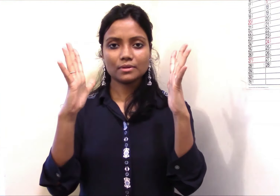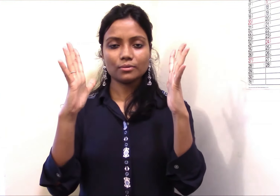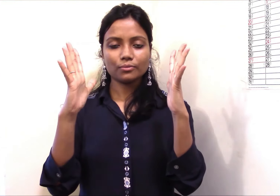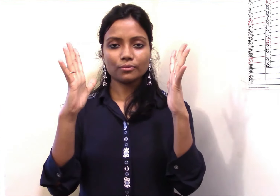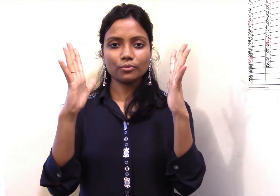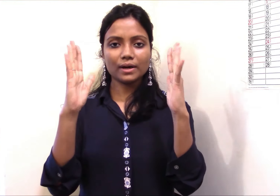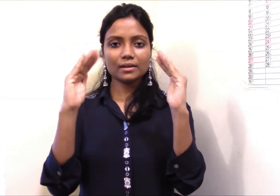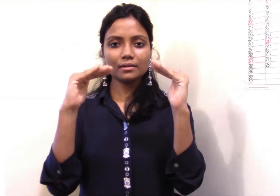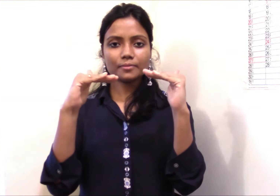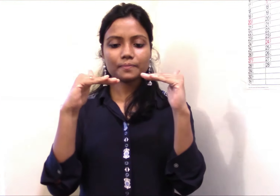One.